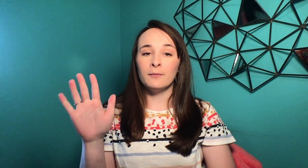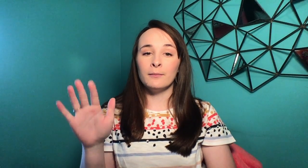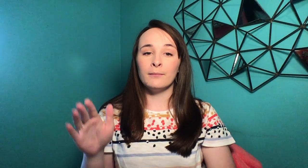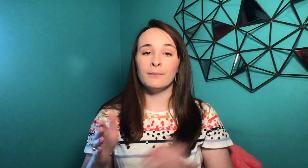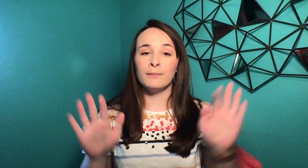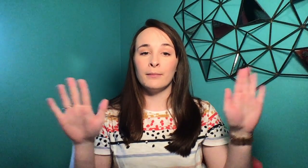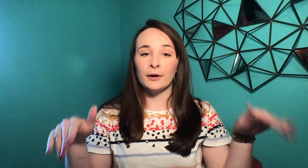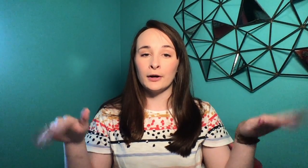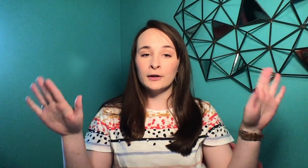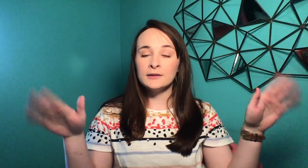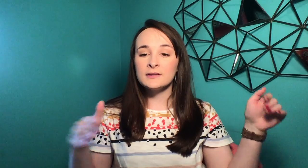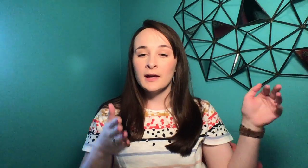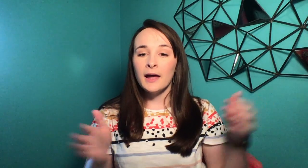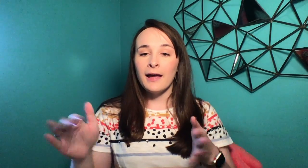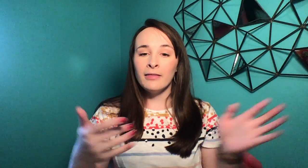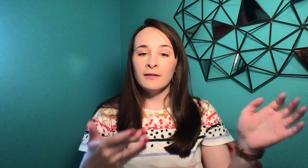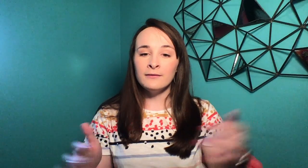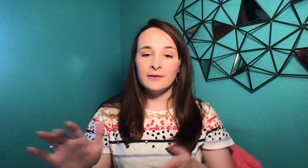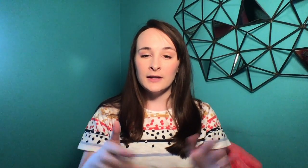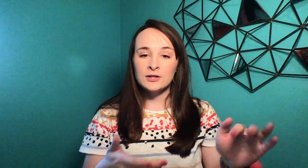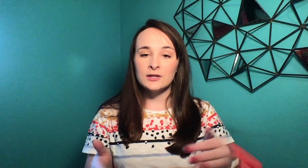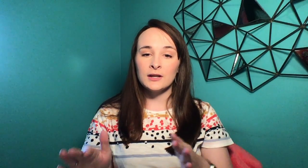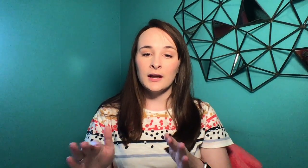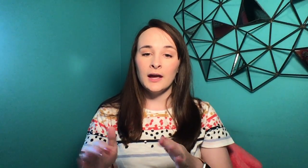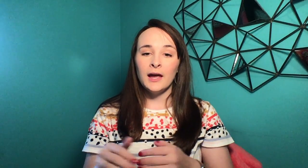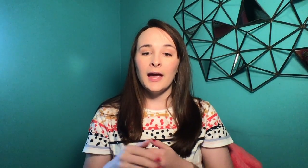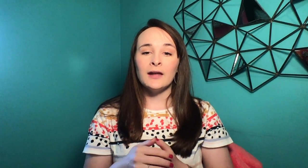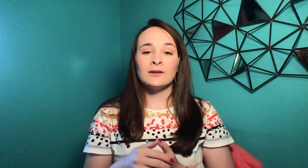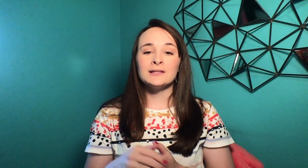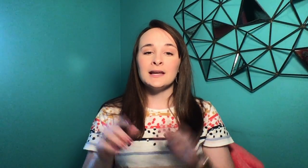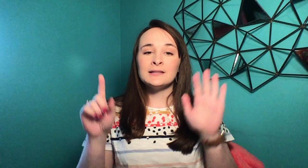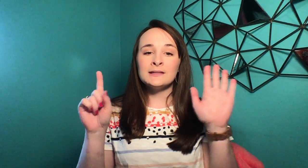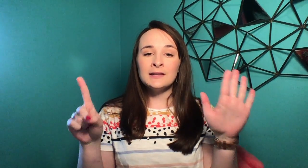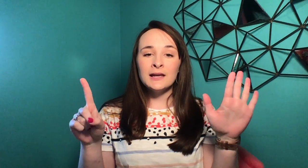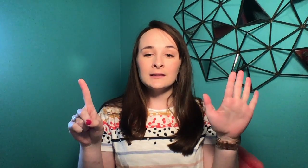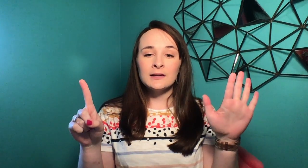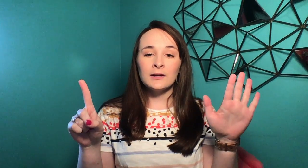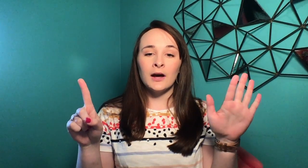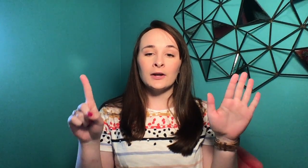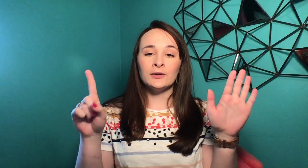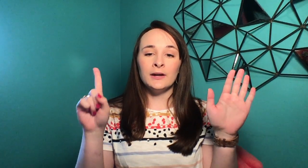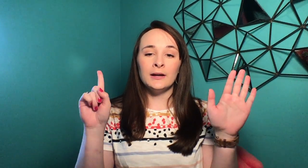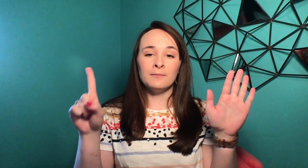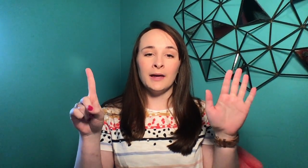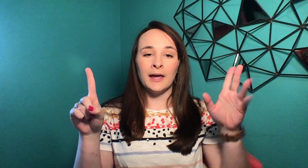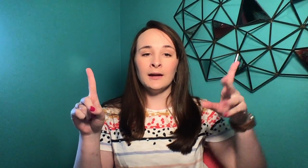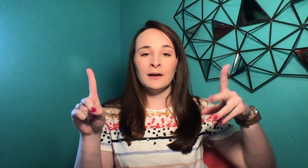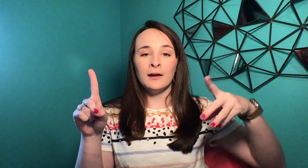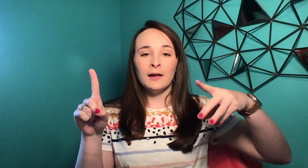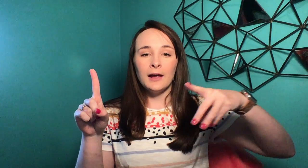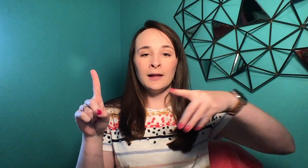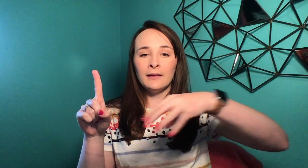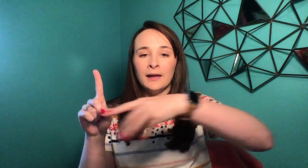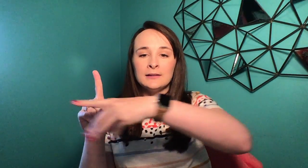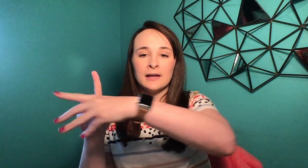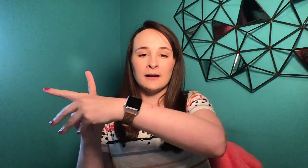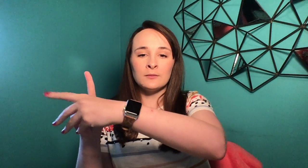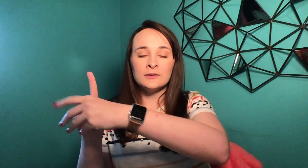birds and the fish. And on day six, God created man and land animals.